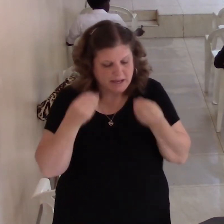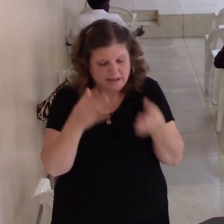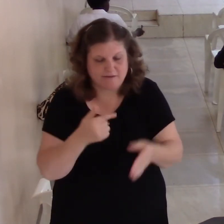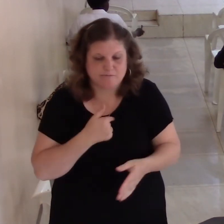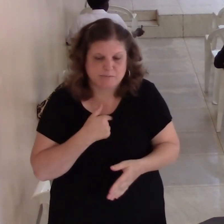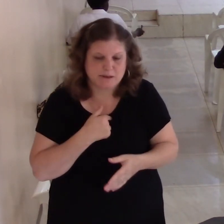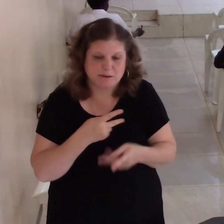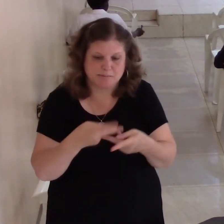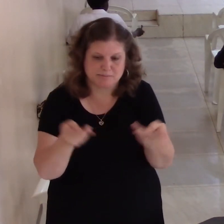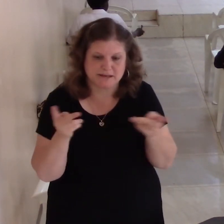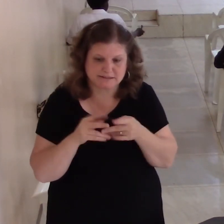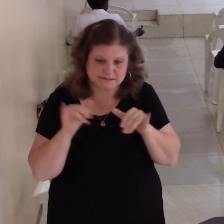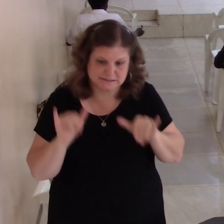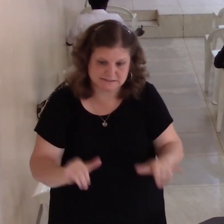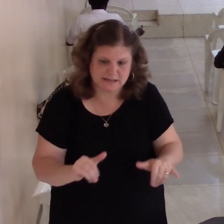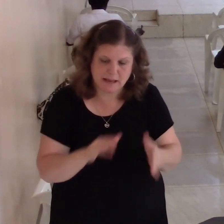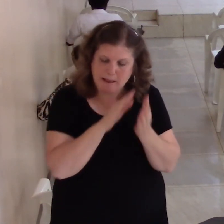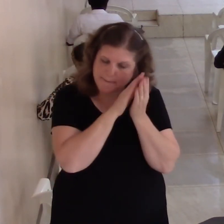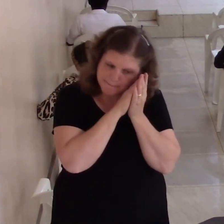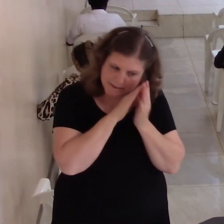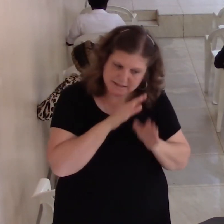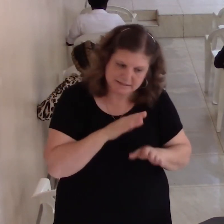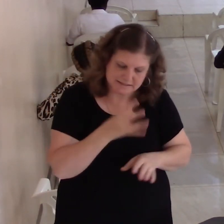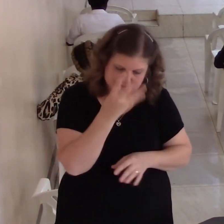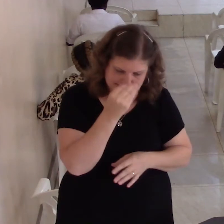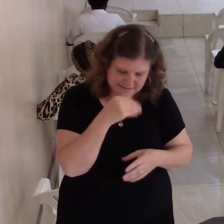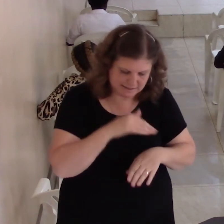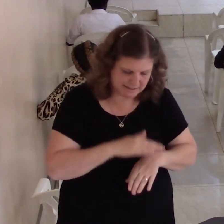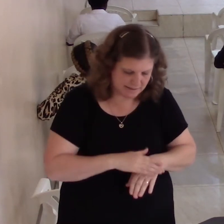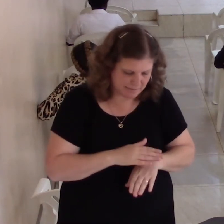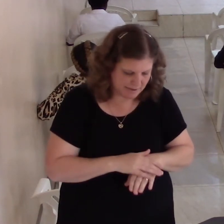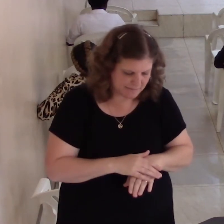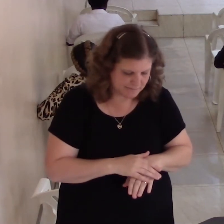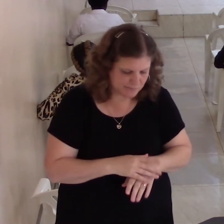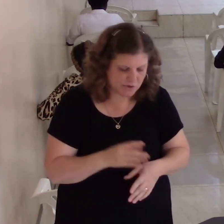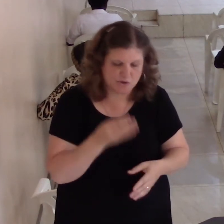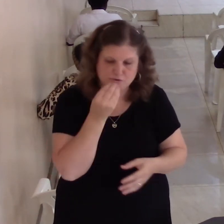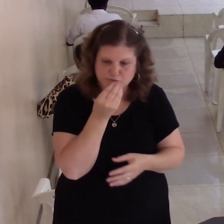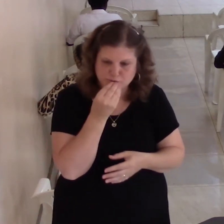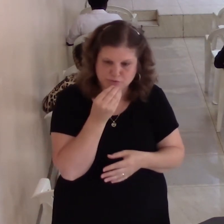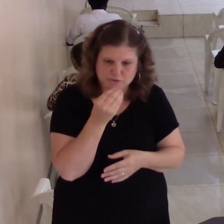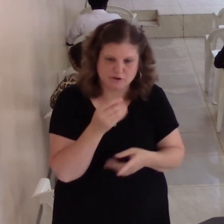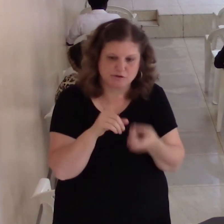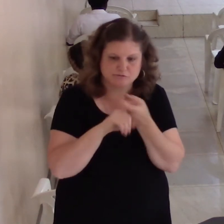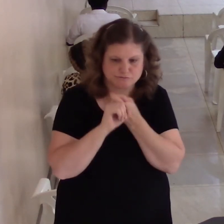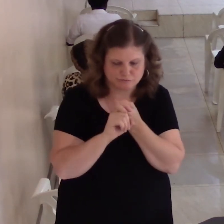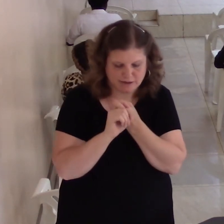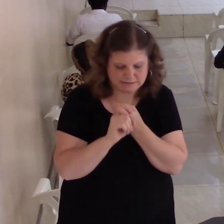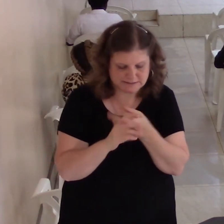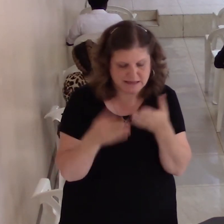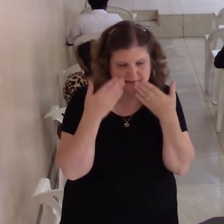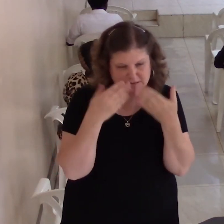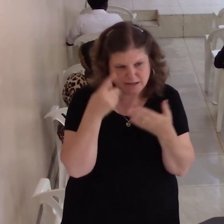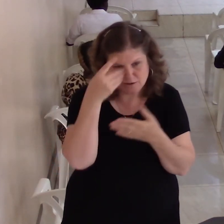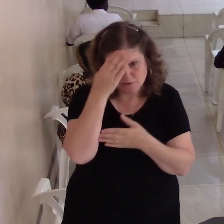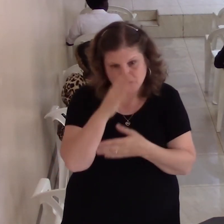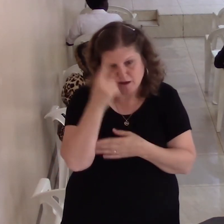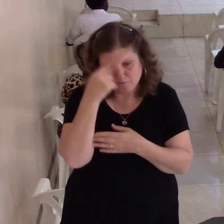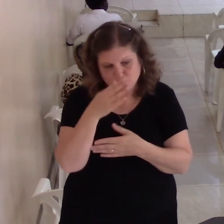to sleep on. the food that I have, the fruits that I have. Thank you God for whatever it might be. Thank you for my work that